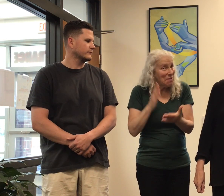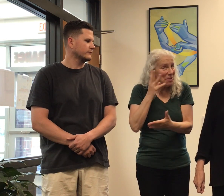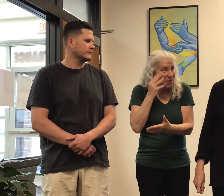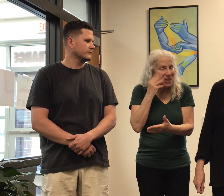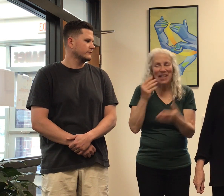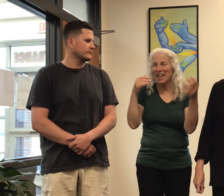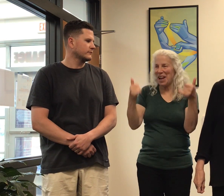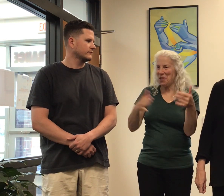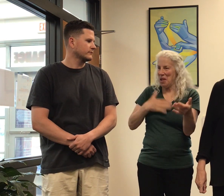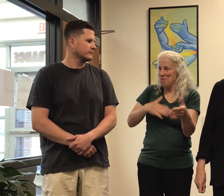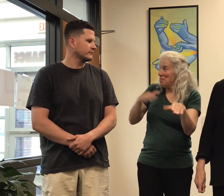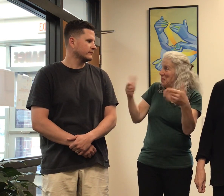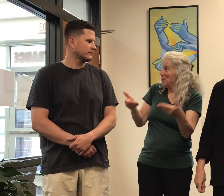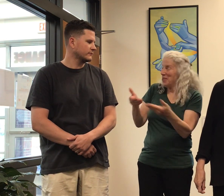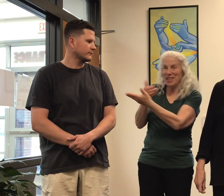introduce David Milani.